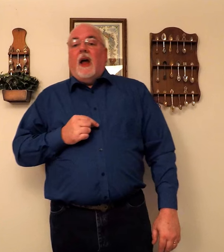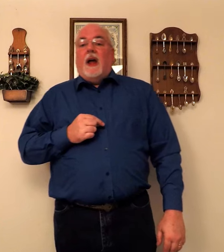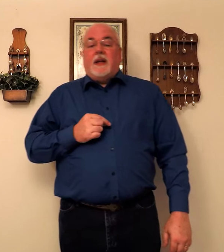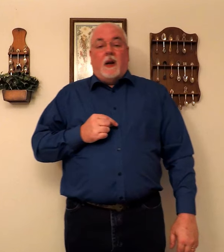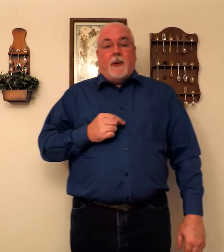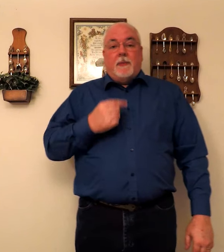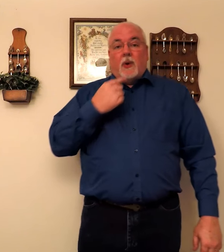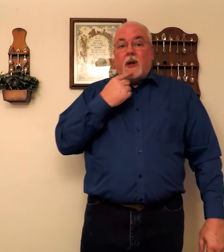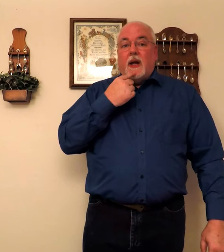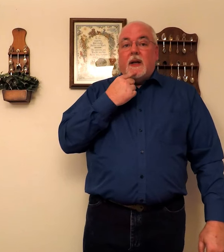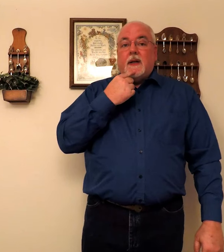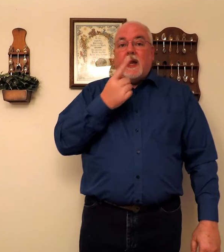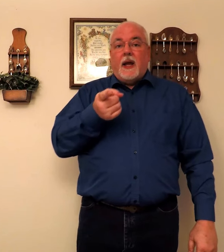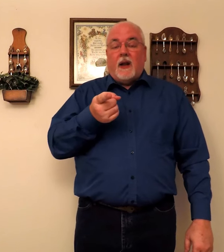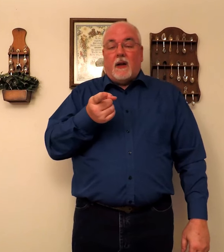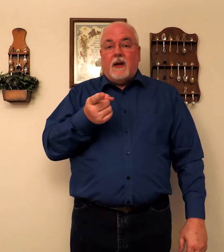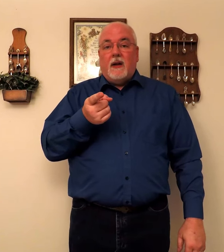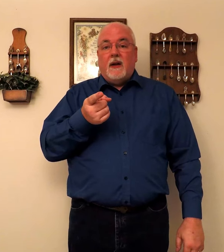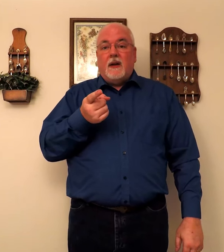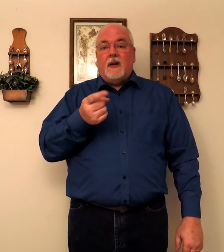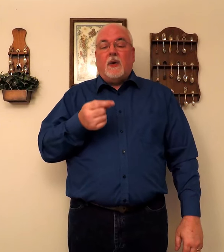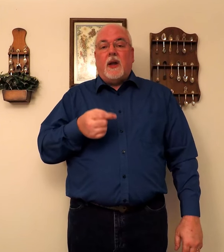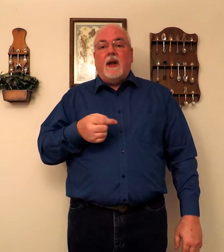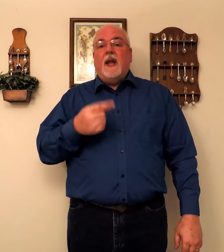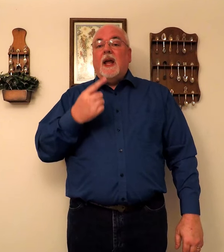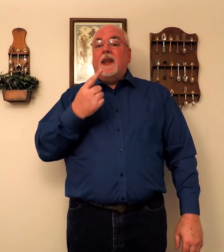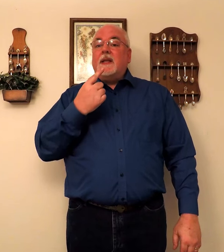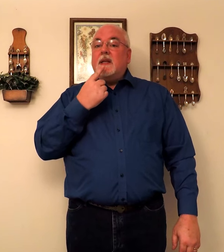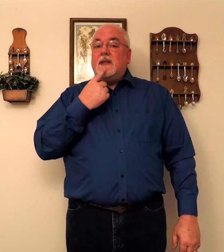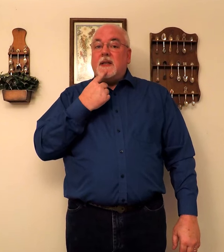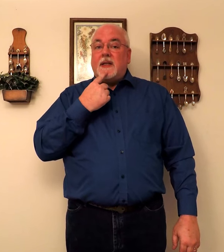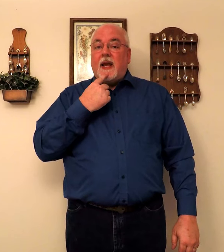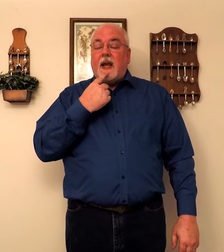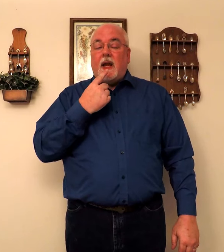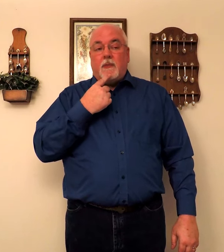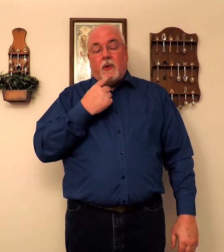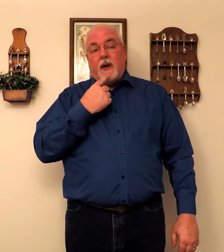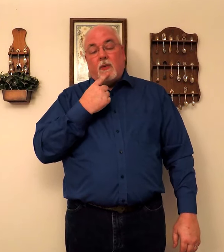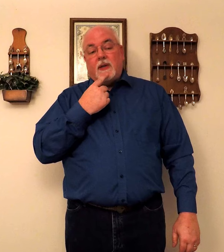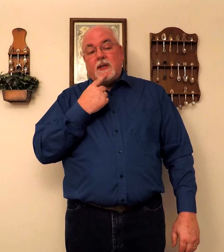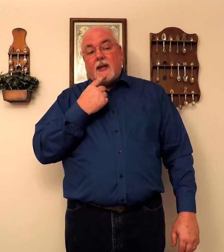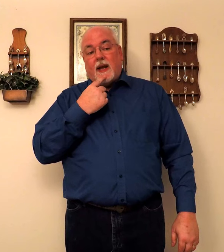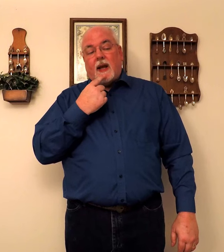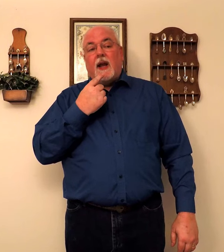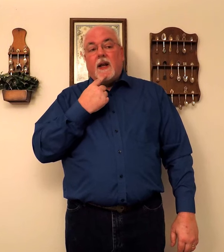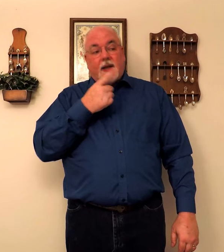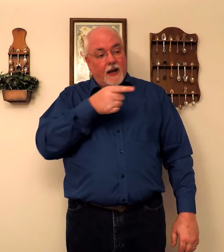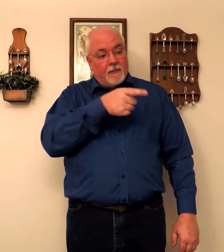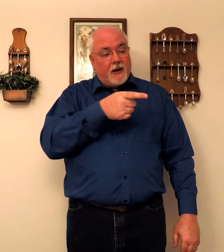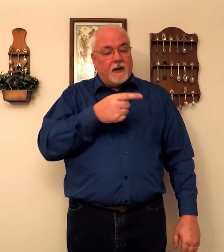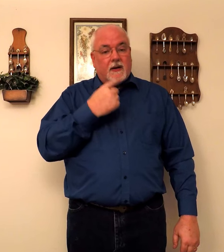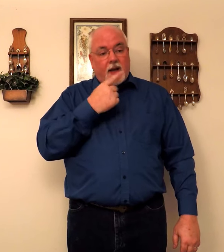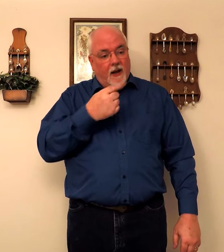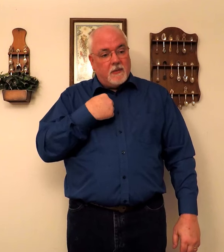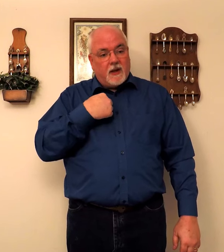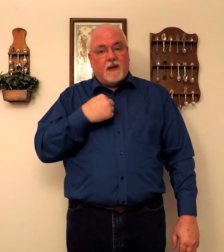Tell people. Tell. Okay? This is to say, pointing, what is they? Tell me. Tell me.